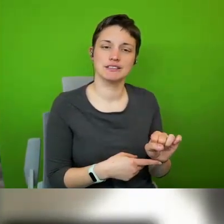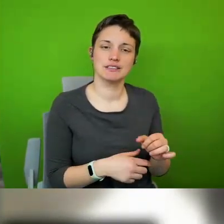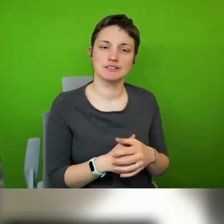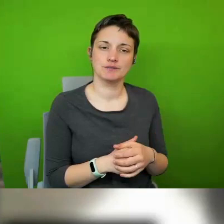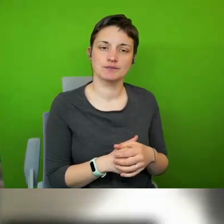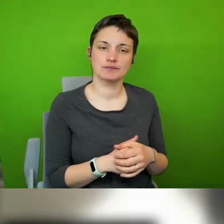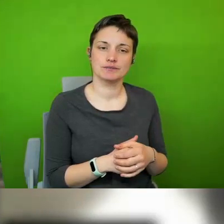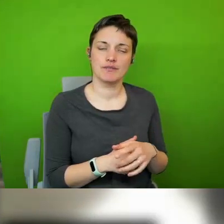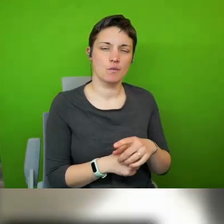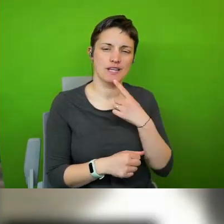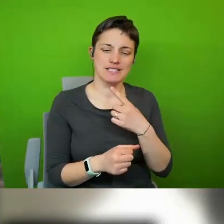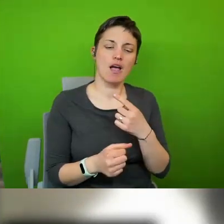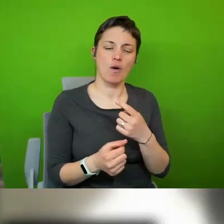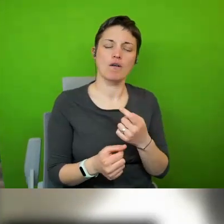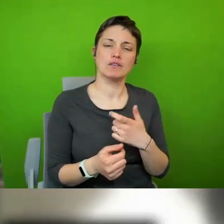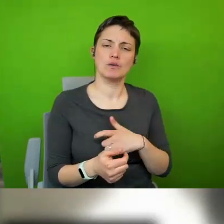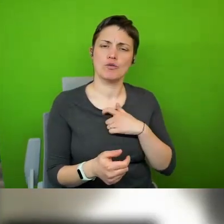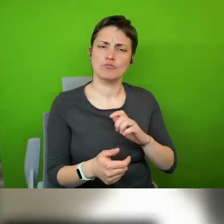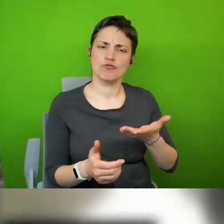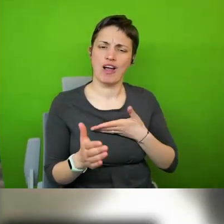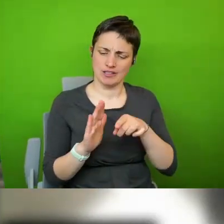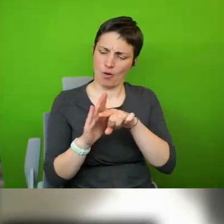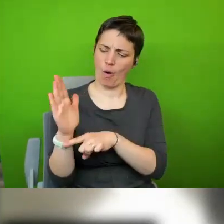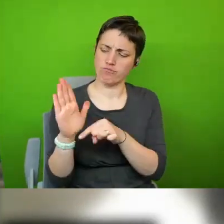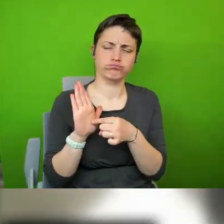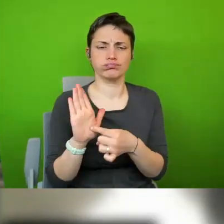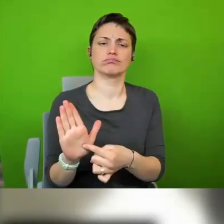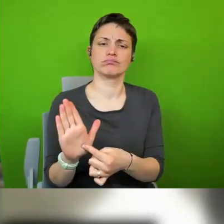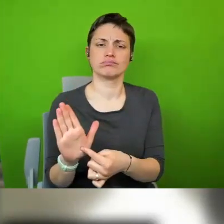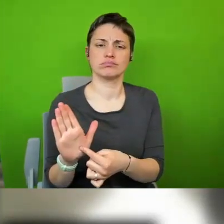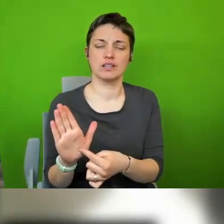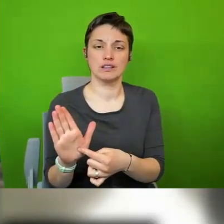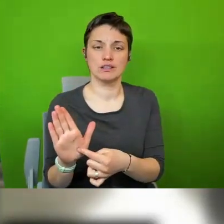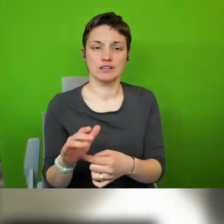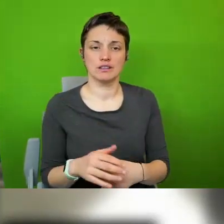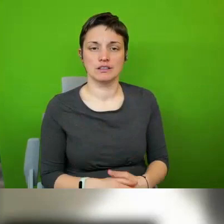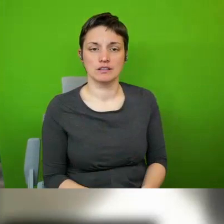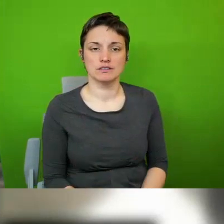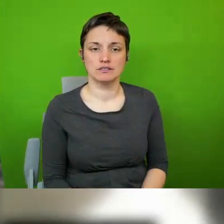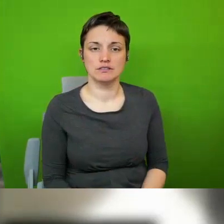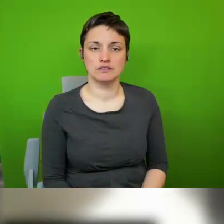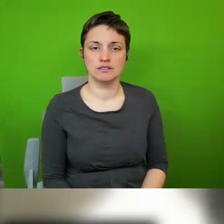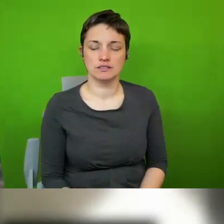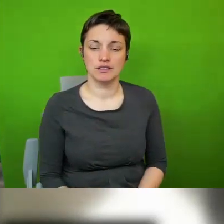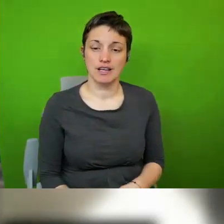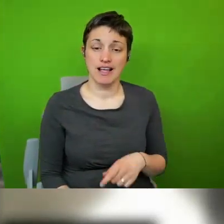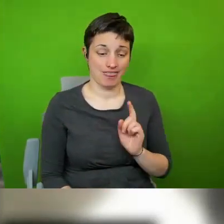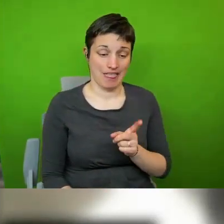law as read through the international human rights law as it stands allows for and that is a real conflict